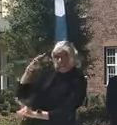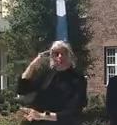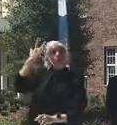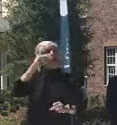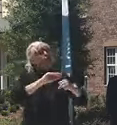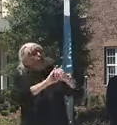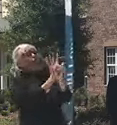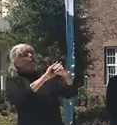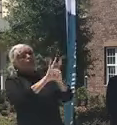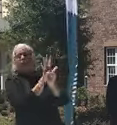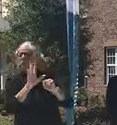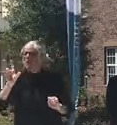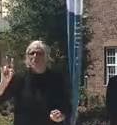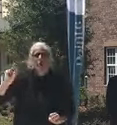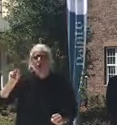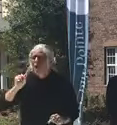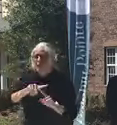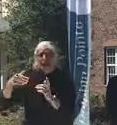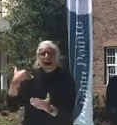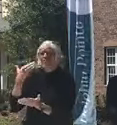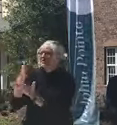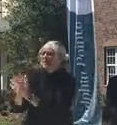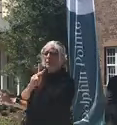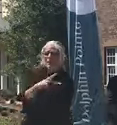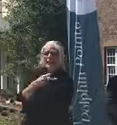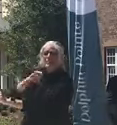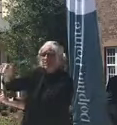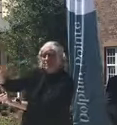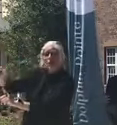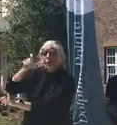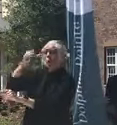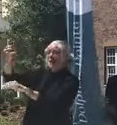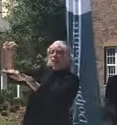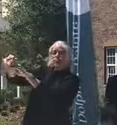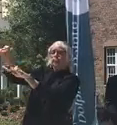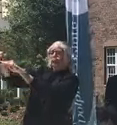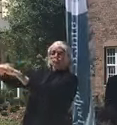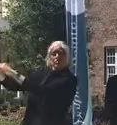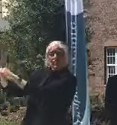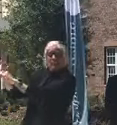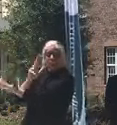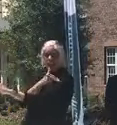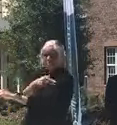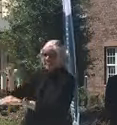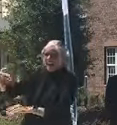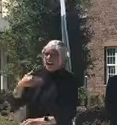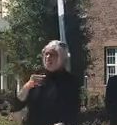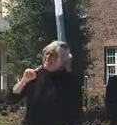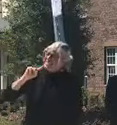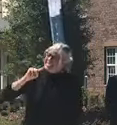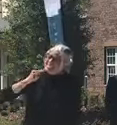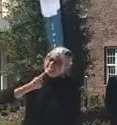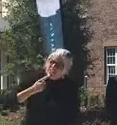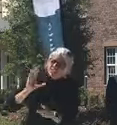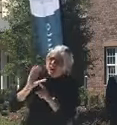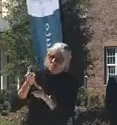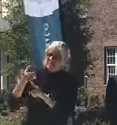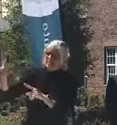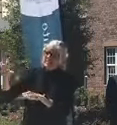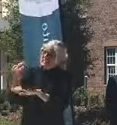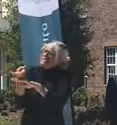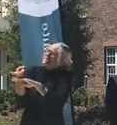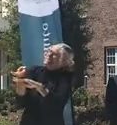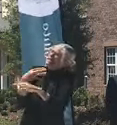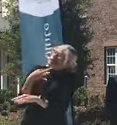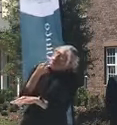you have other patients who are in the hospital. People that have real serious conditions. People that are on their deathbed, and